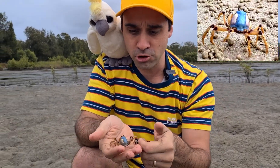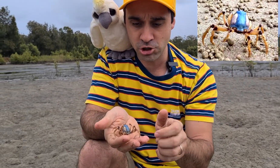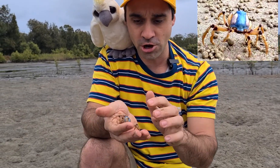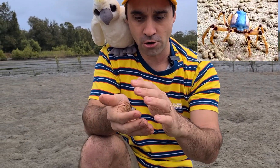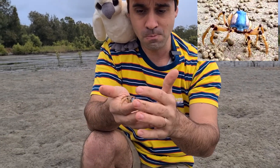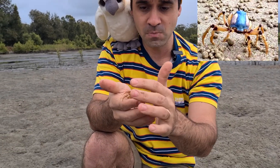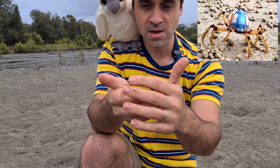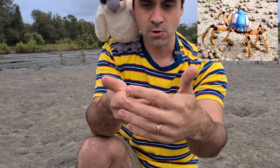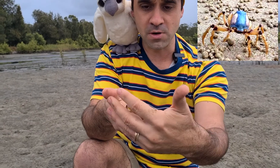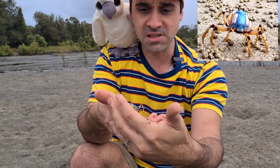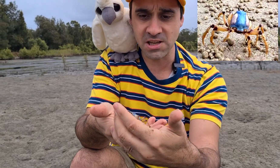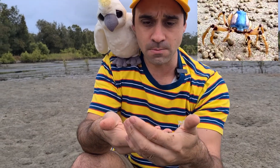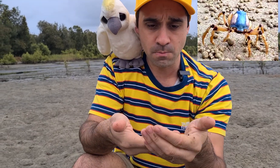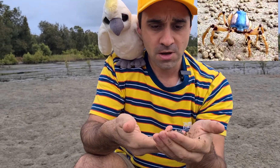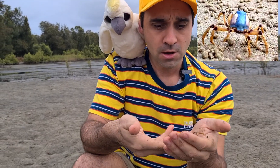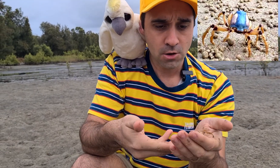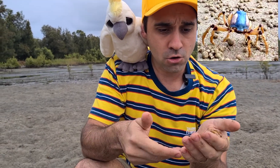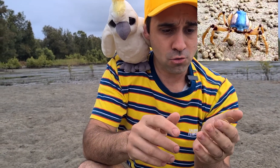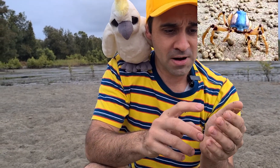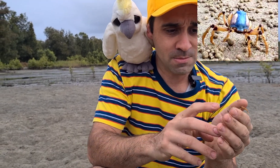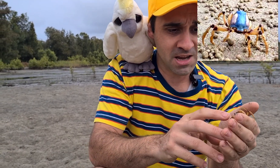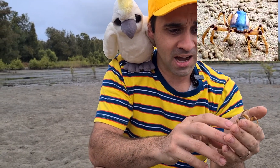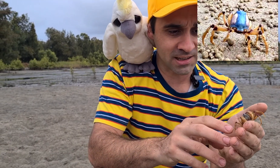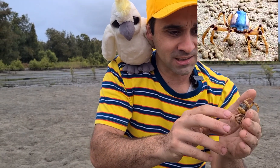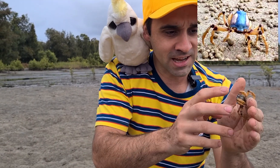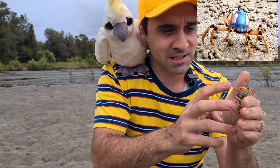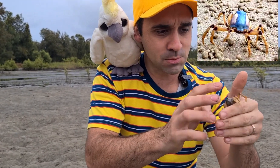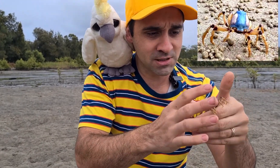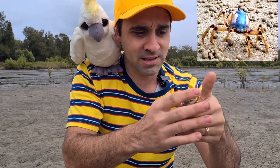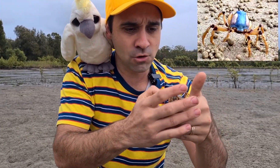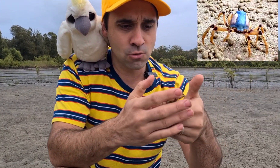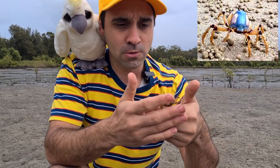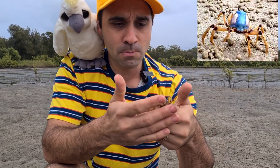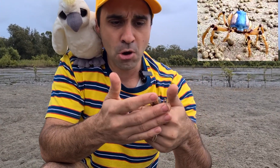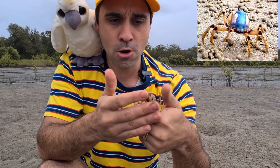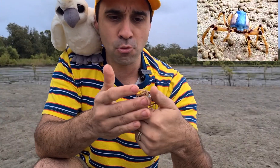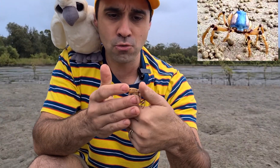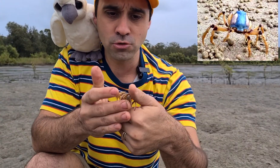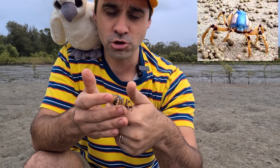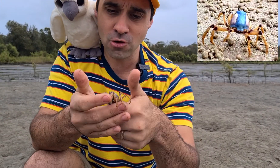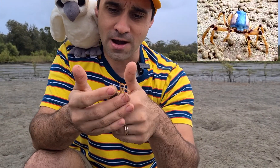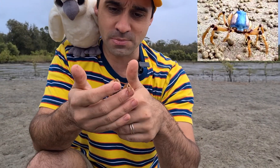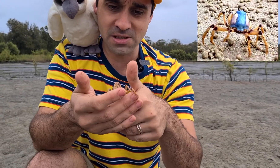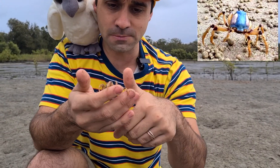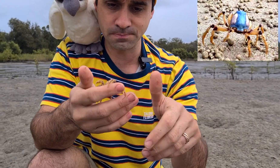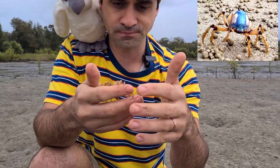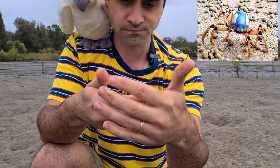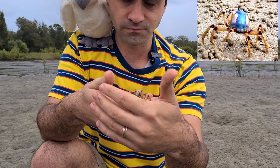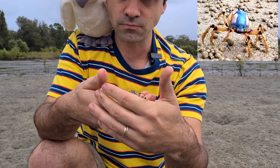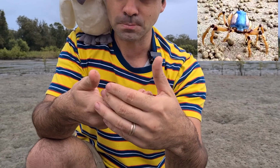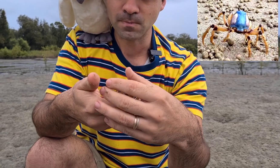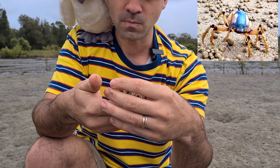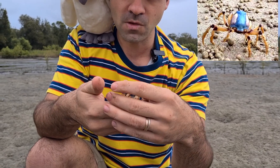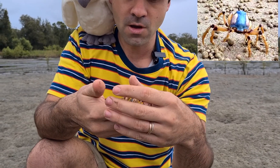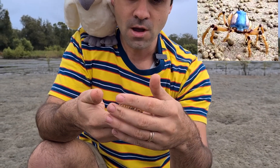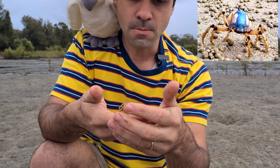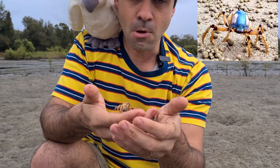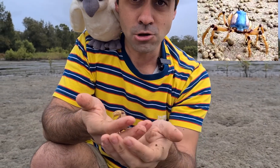shell with some creamy coloured legs with little purple stripes. Most